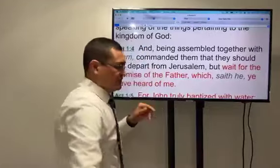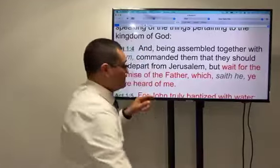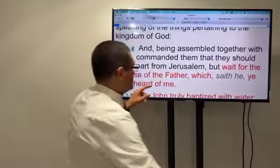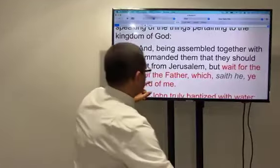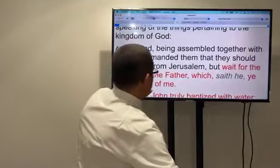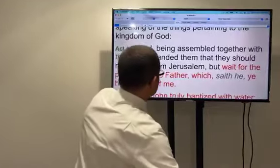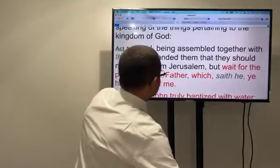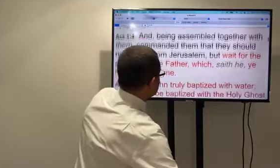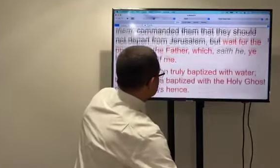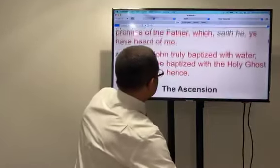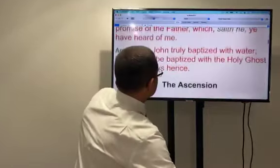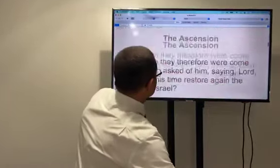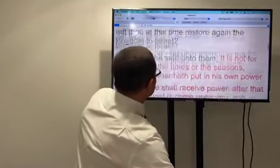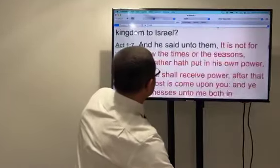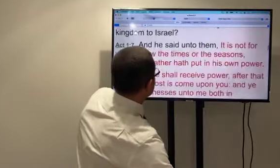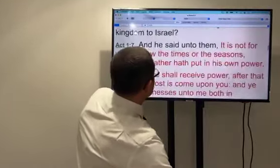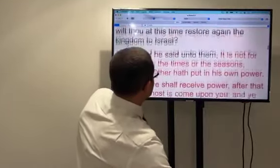you can read chapter 1 yourself here